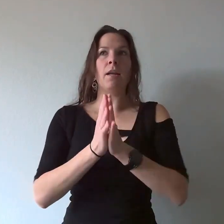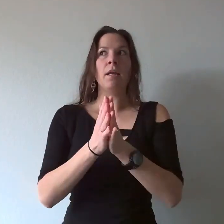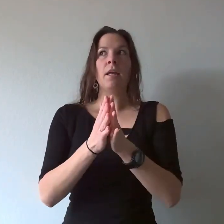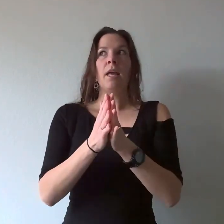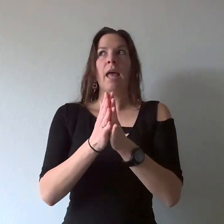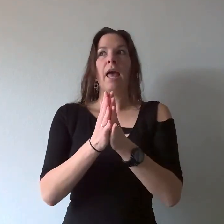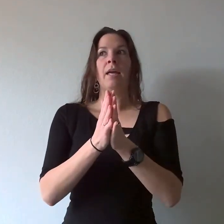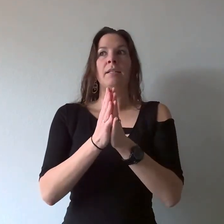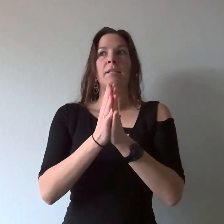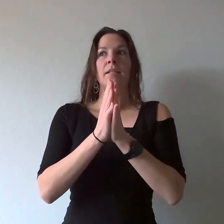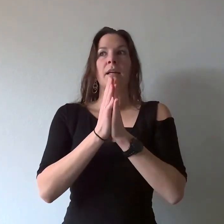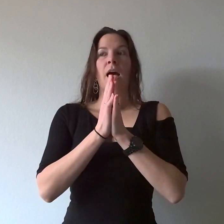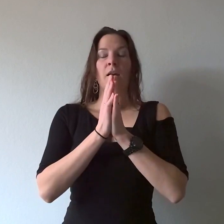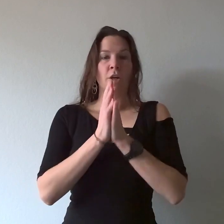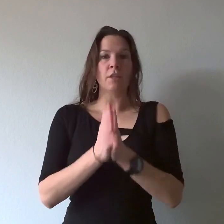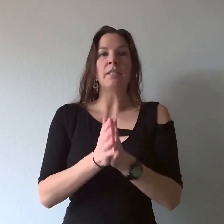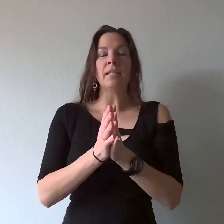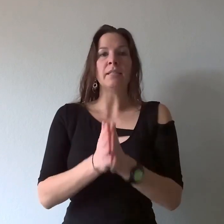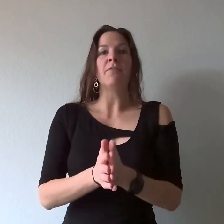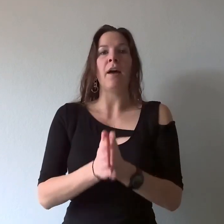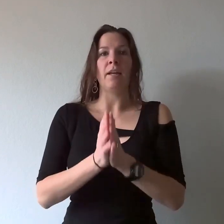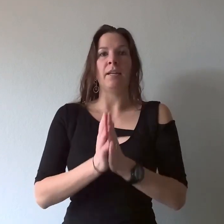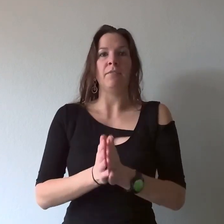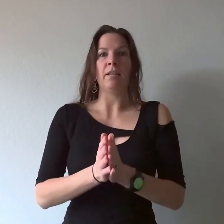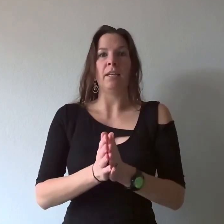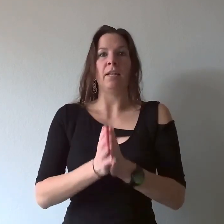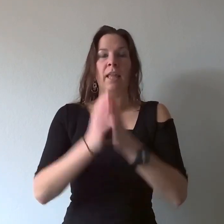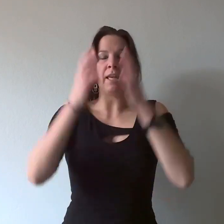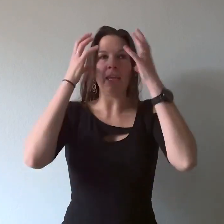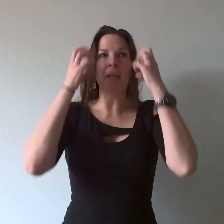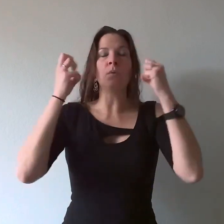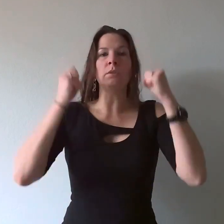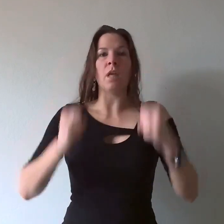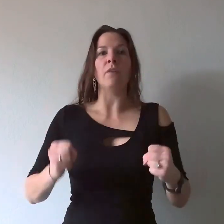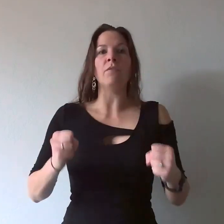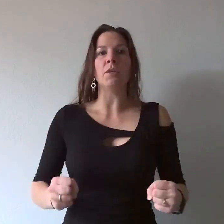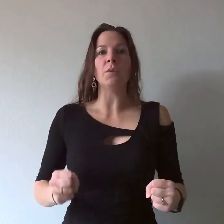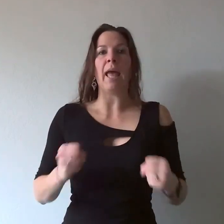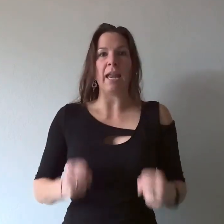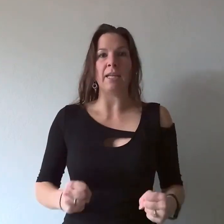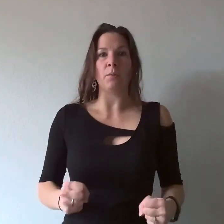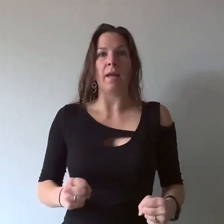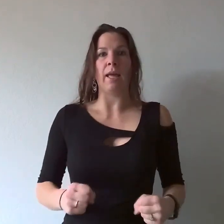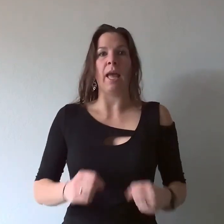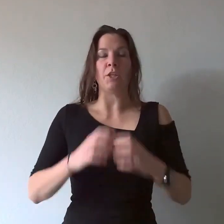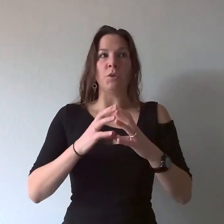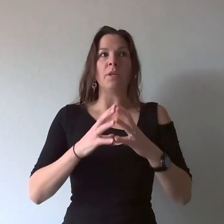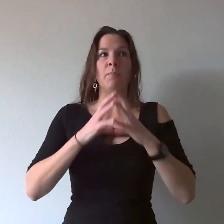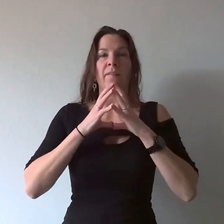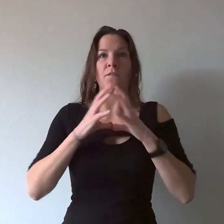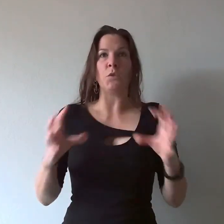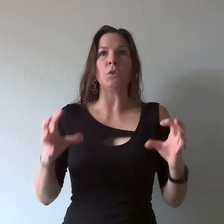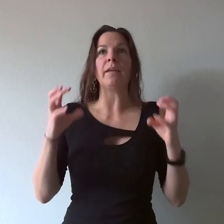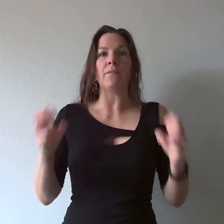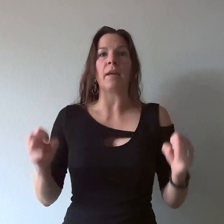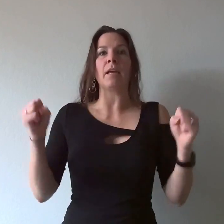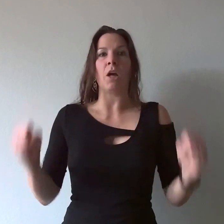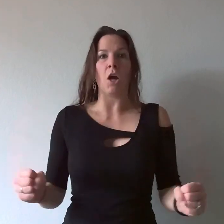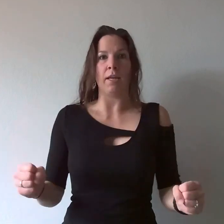and cursing is fine if needed like he will love you anyway and you can be fully fucking honest